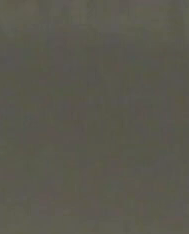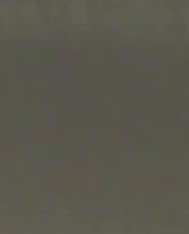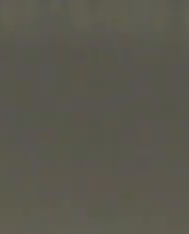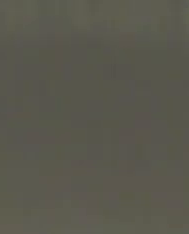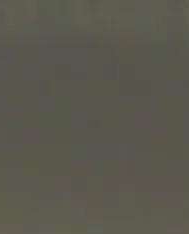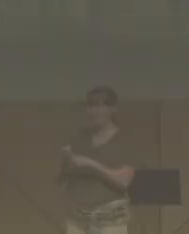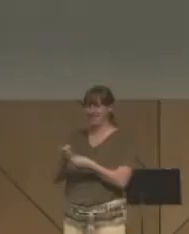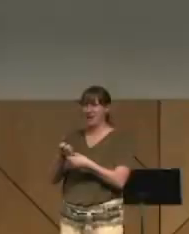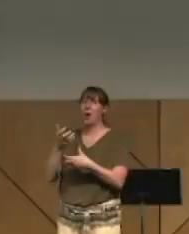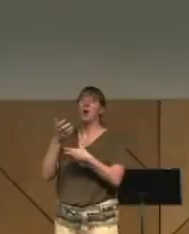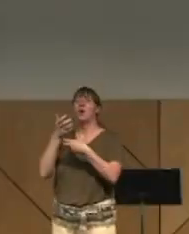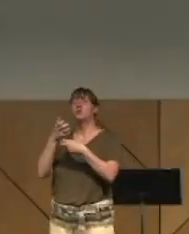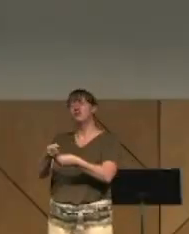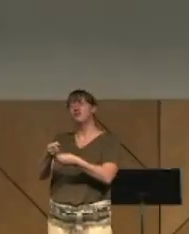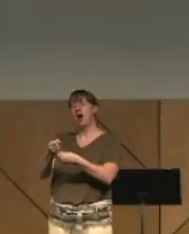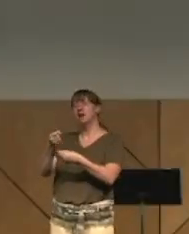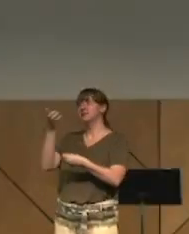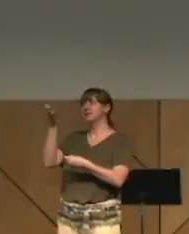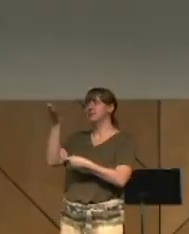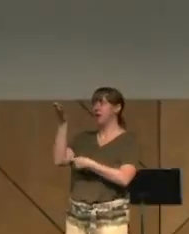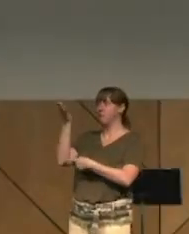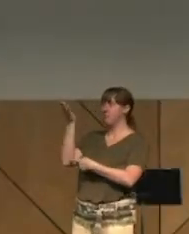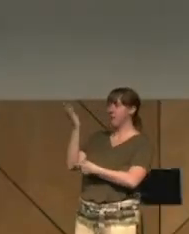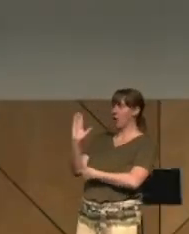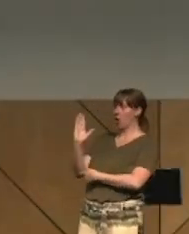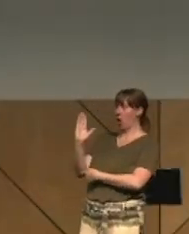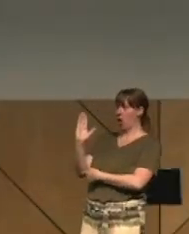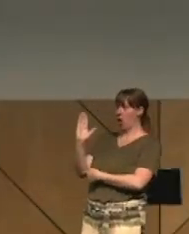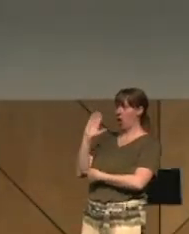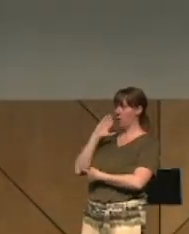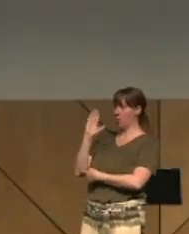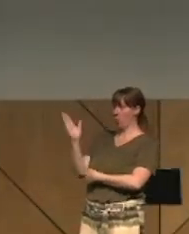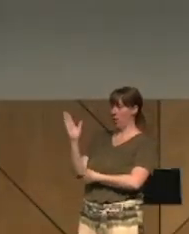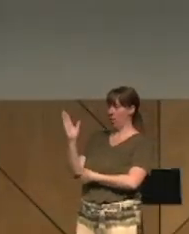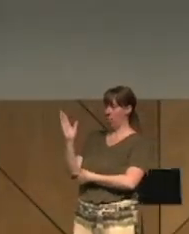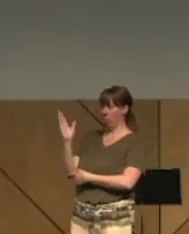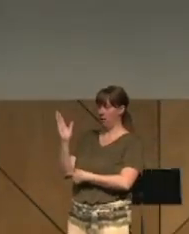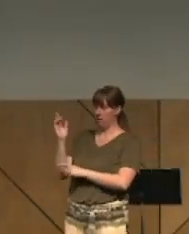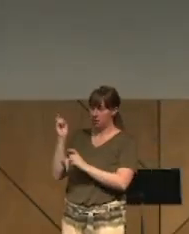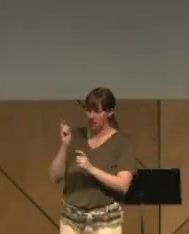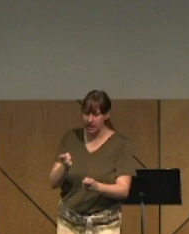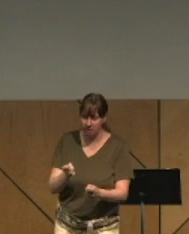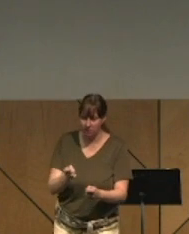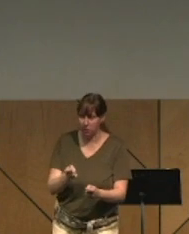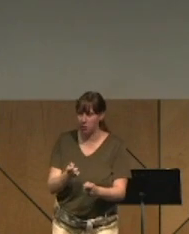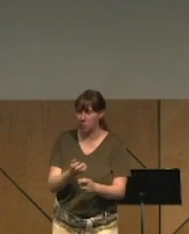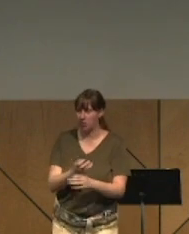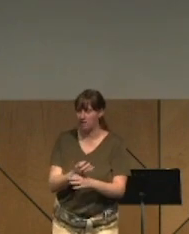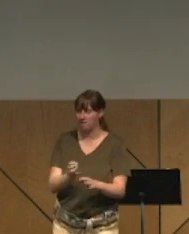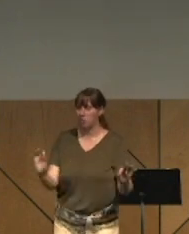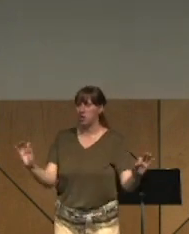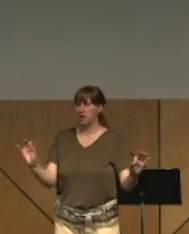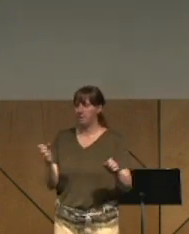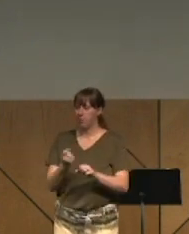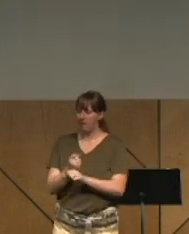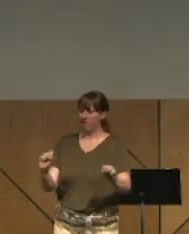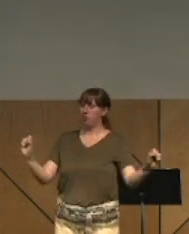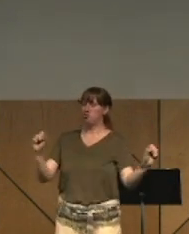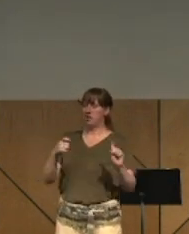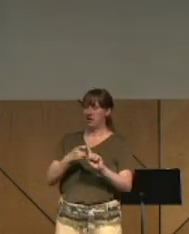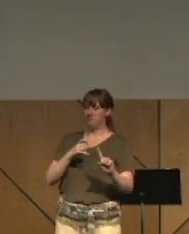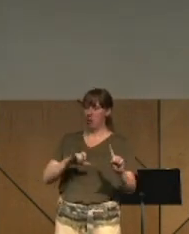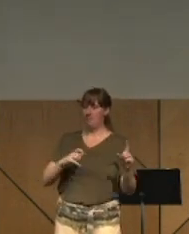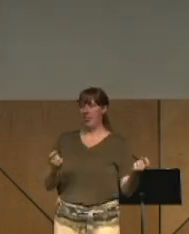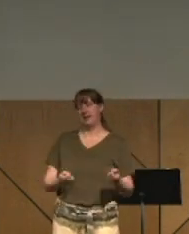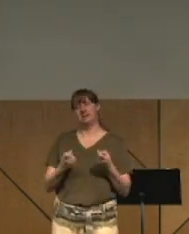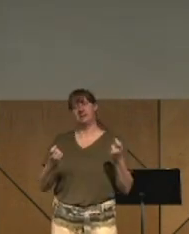that God will give you power and wisdom to flee from sin. Proverbs chapter six,